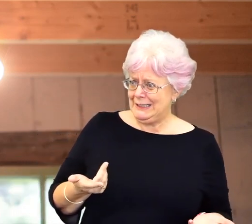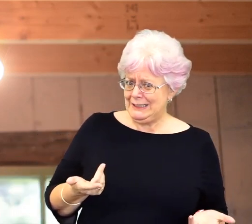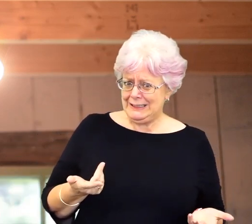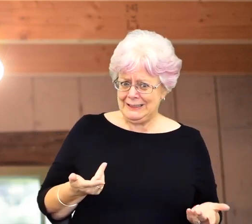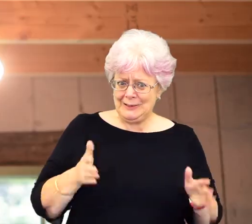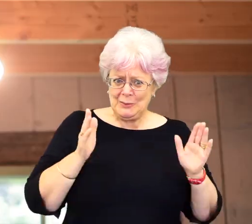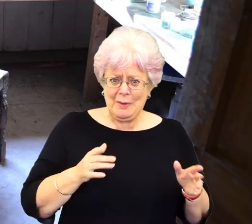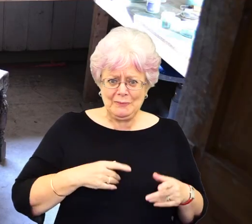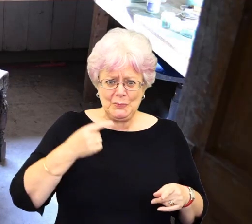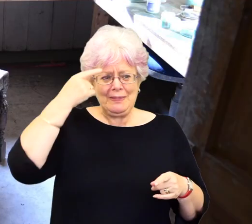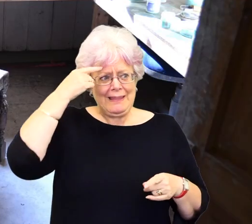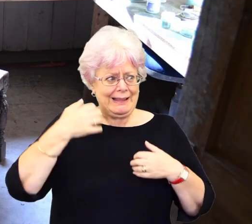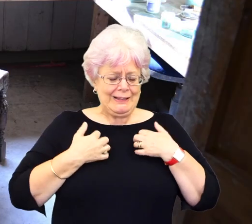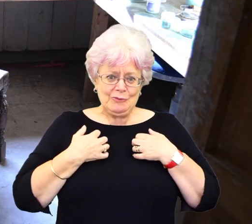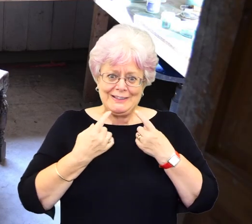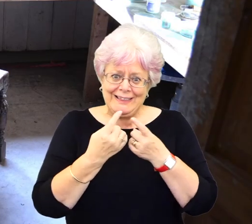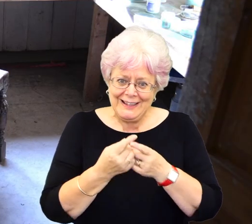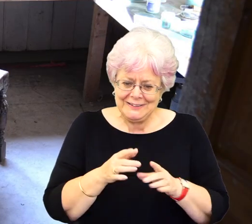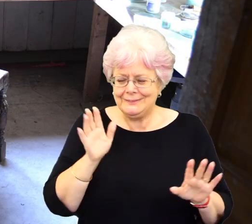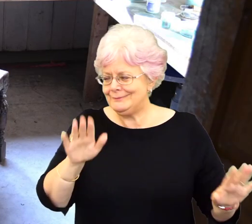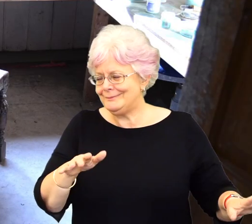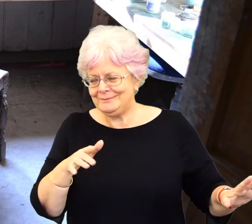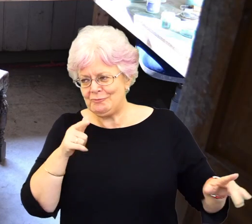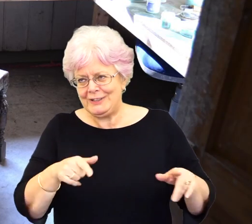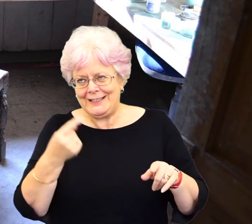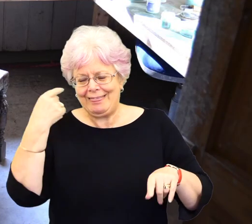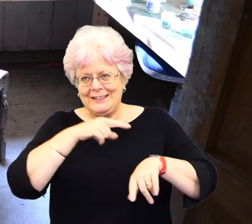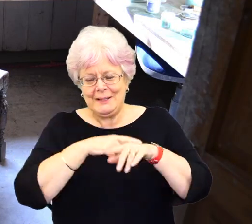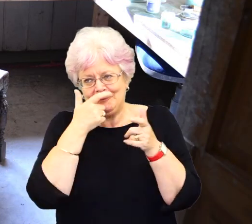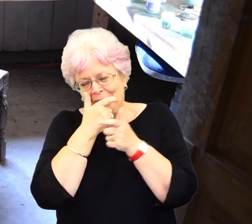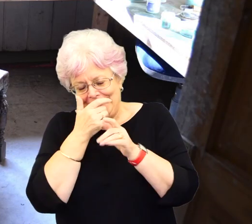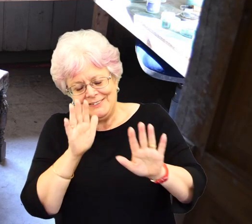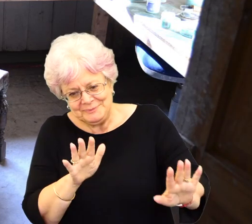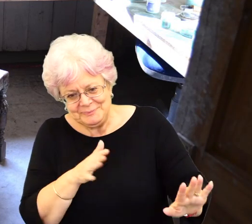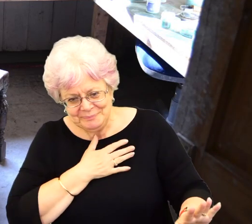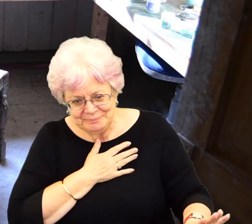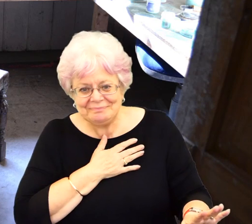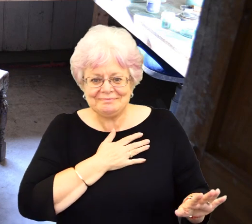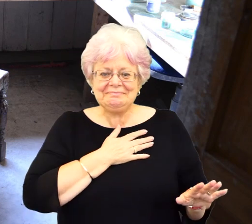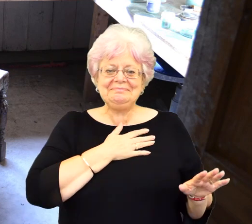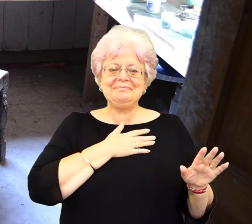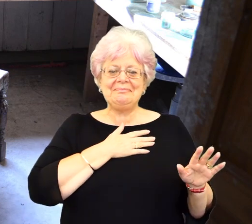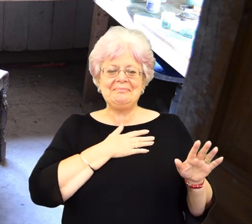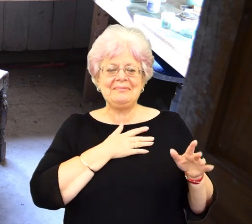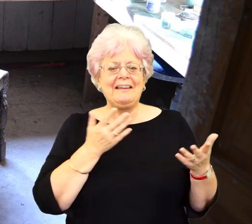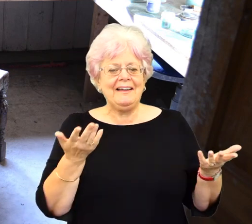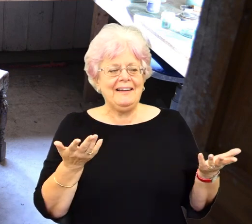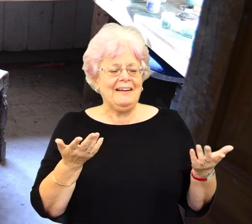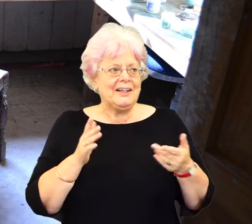Don't fit yourself doing interesting stuff. So, so yeah, still telling stories and, and, um, that's what I did.